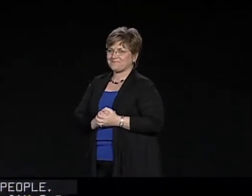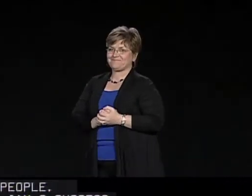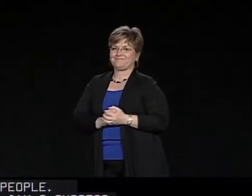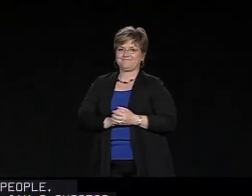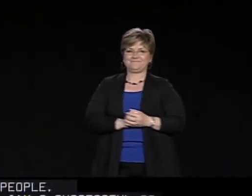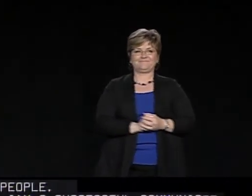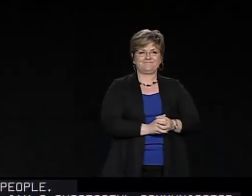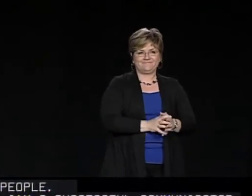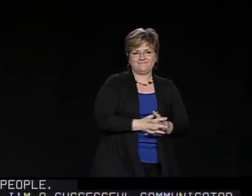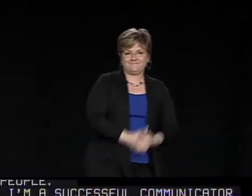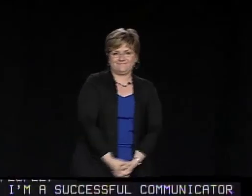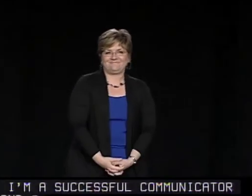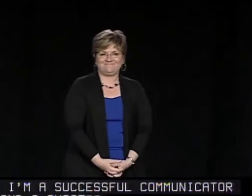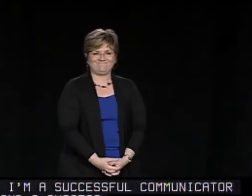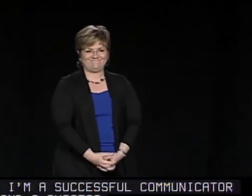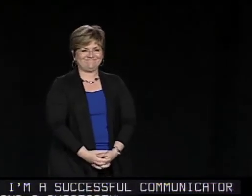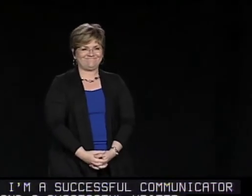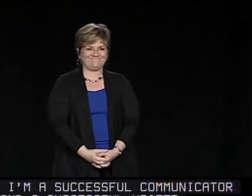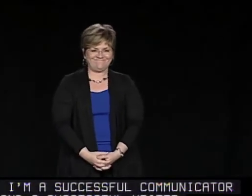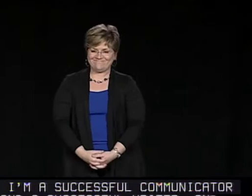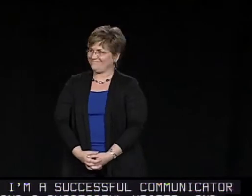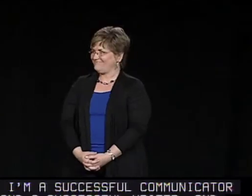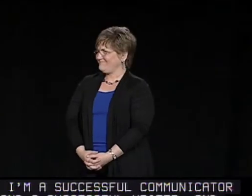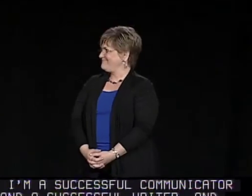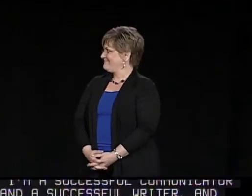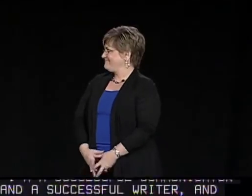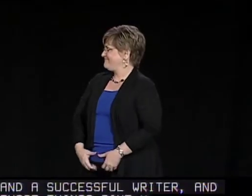And those things give me the qualifications needed for this position.